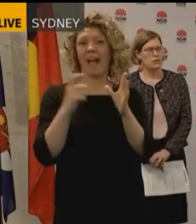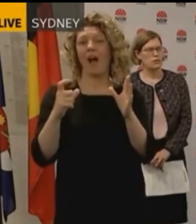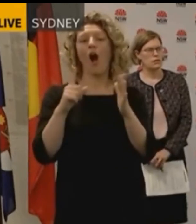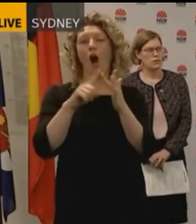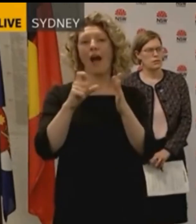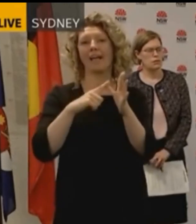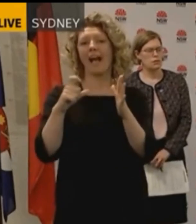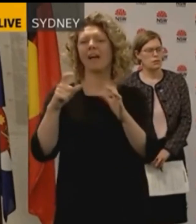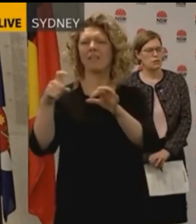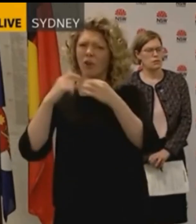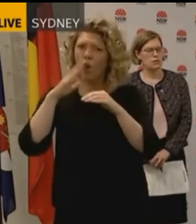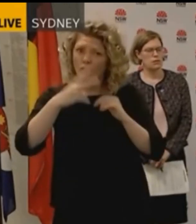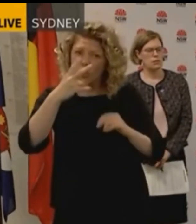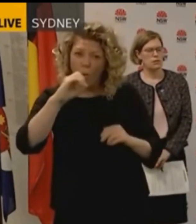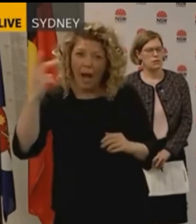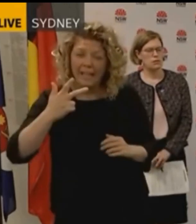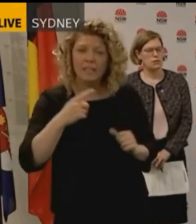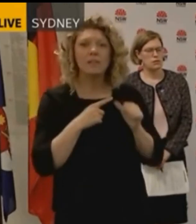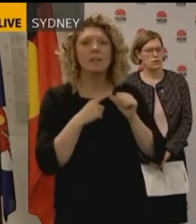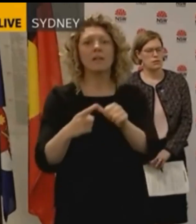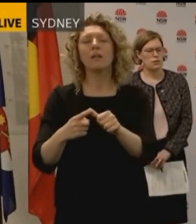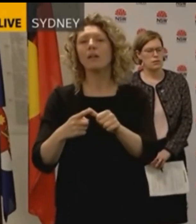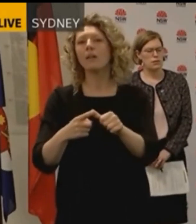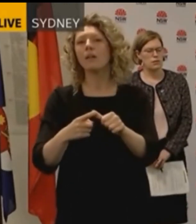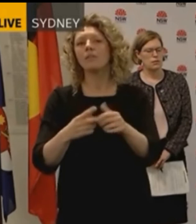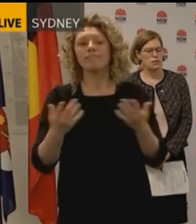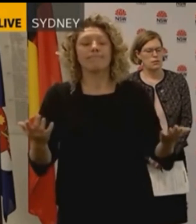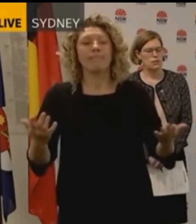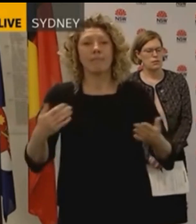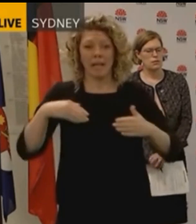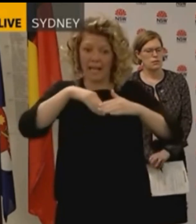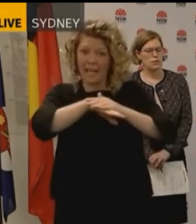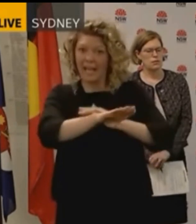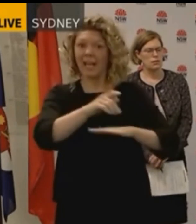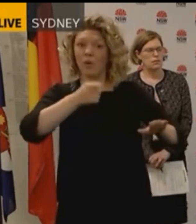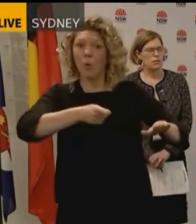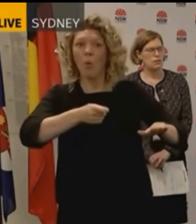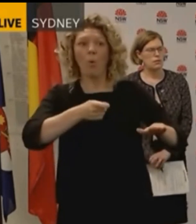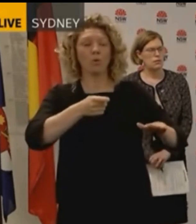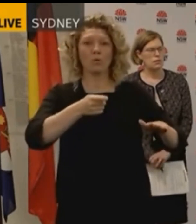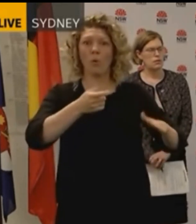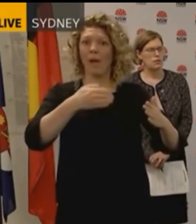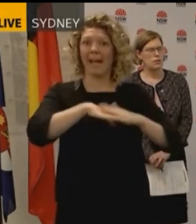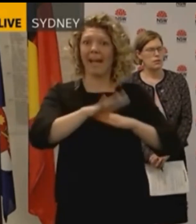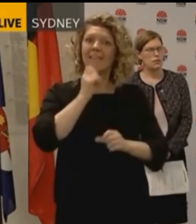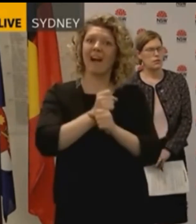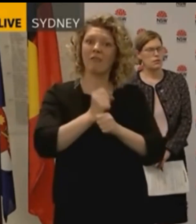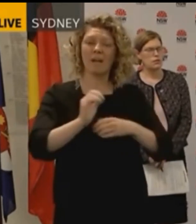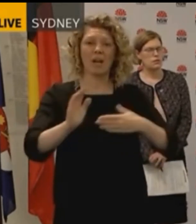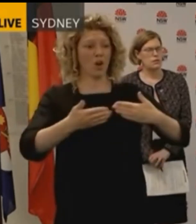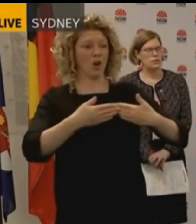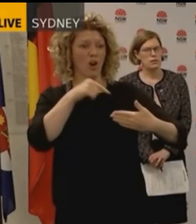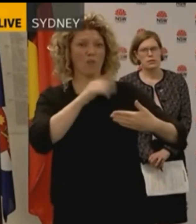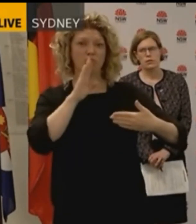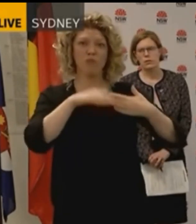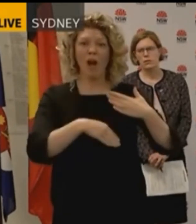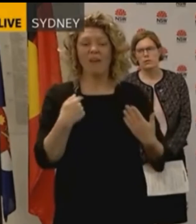I will, all I will say is this, you cannot disclose, uh, many of the proceedings that happened behind, uh, closed doors, but I will say this, that I've been